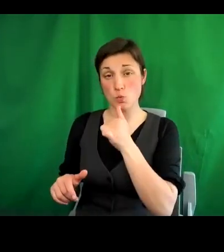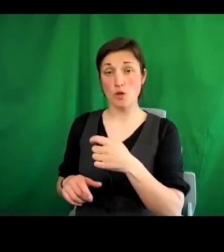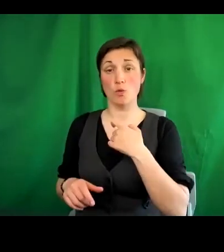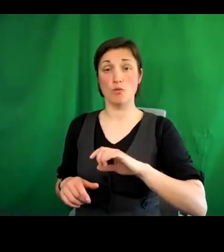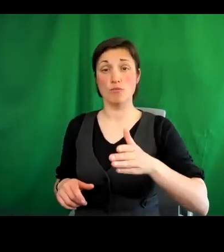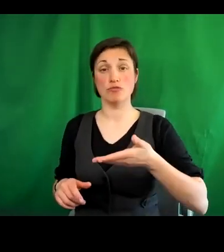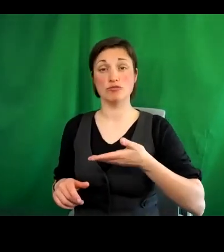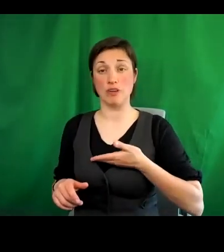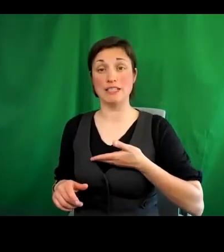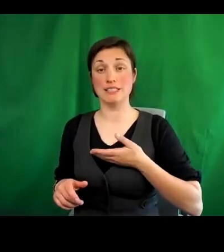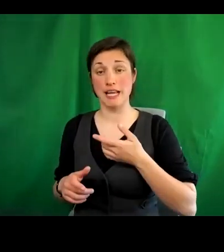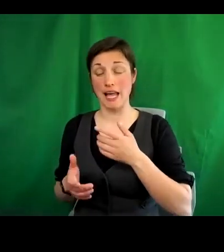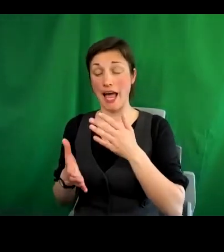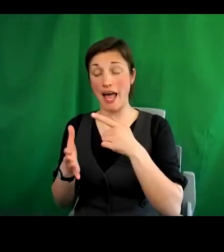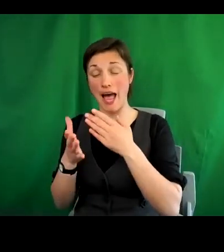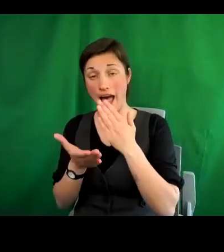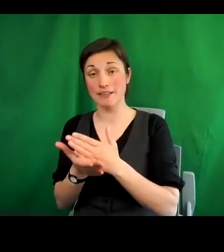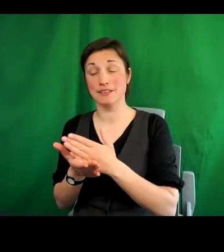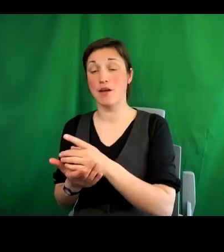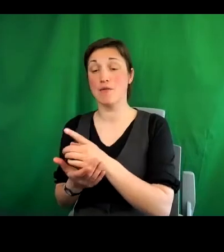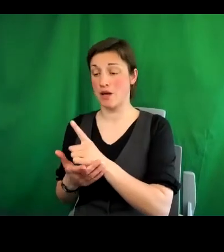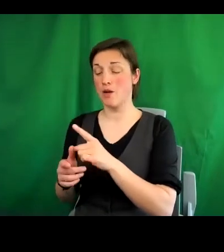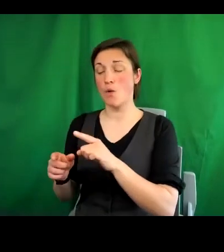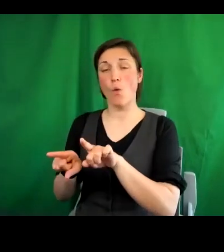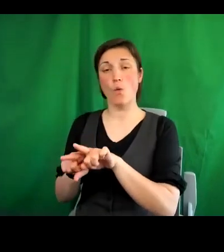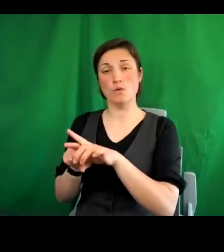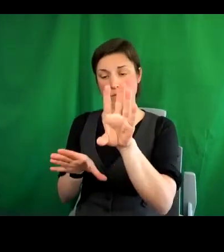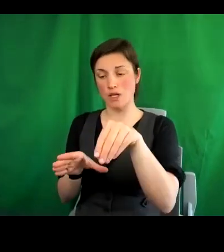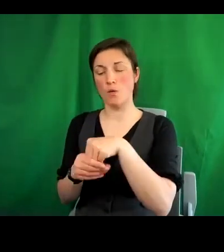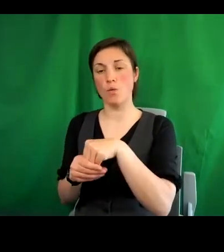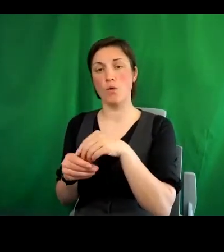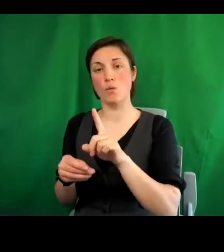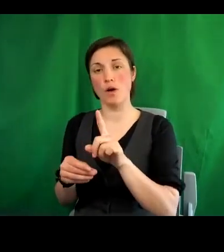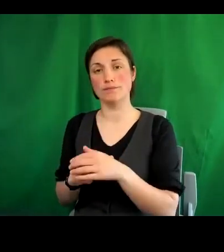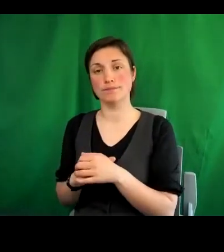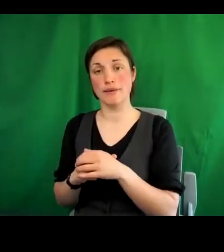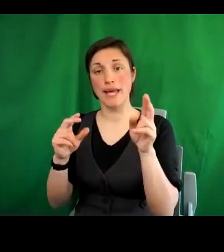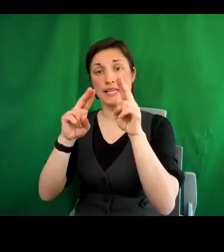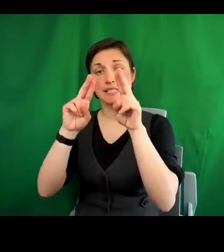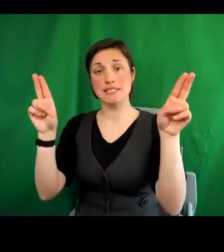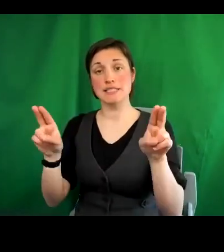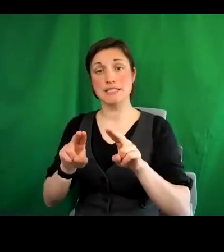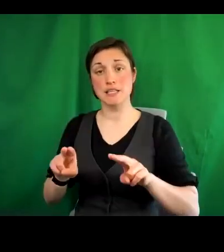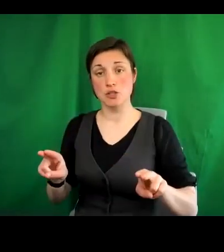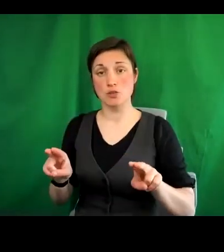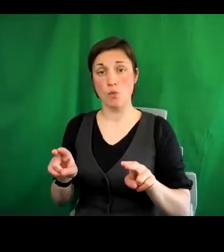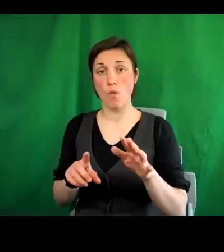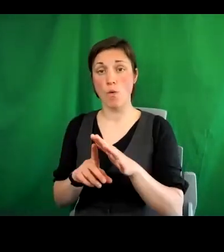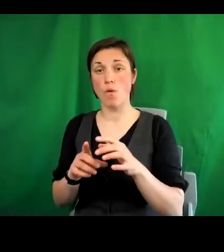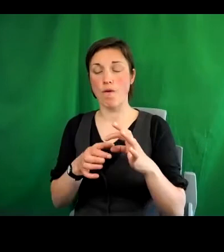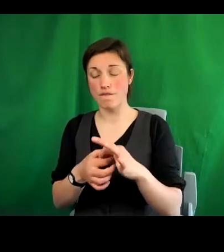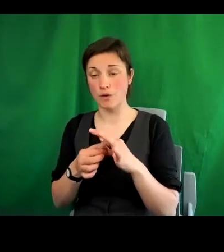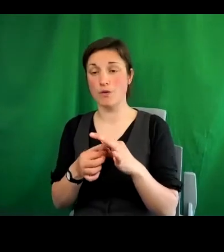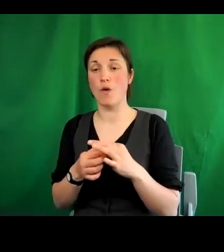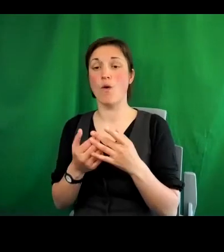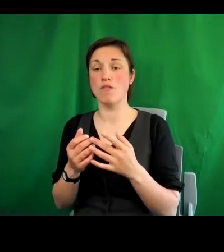much further than that, and include, for example, the incorporation of the International Covenant on Economic, Social and Cultural Rights. So